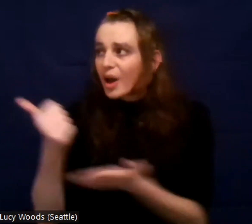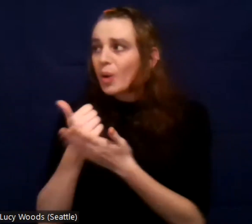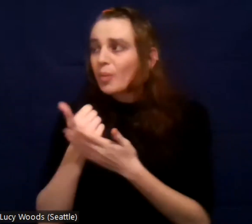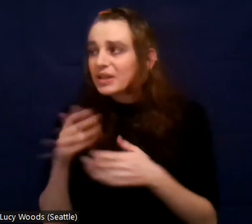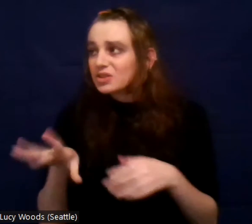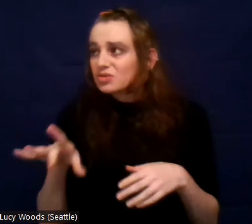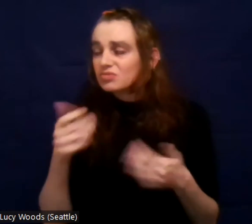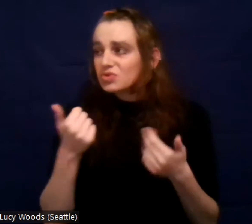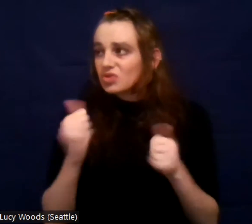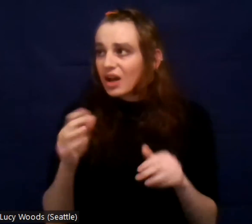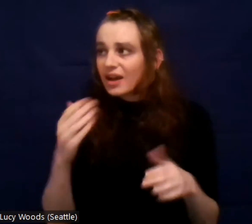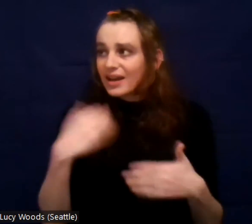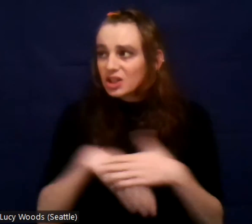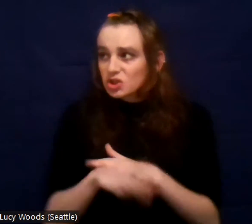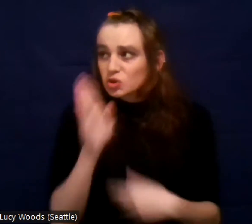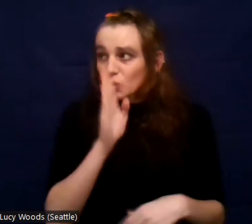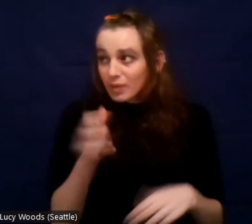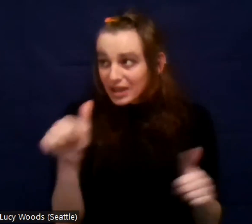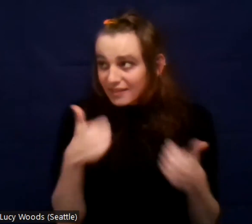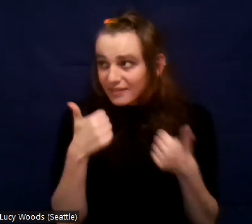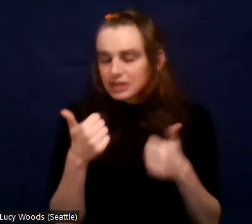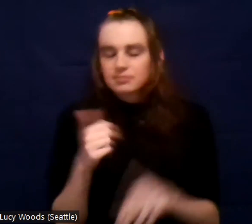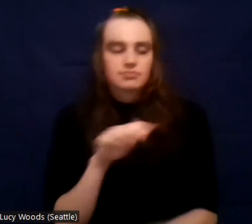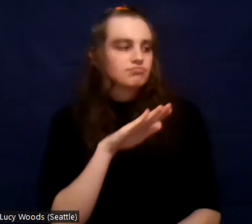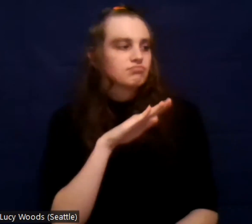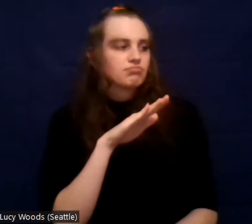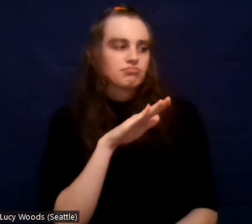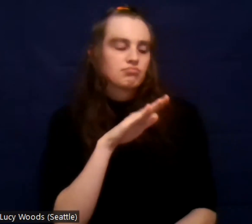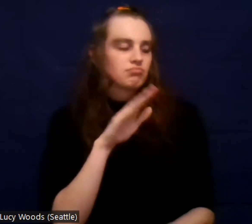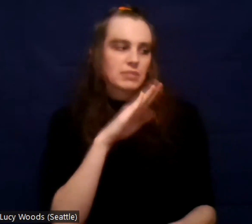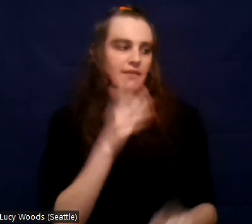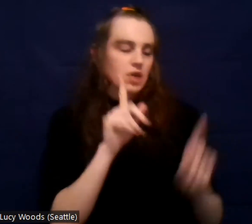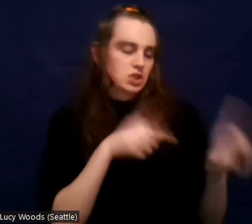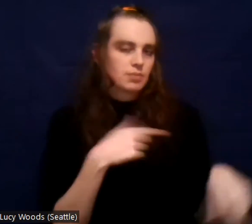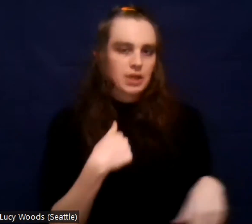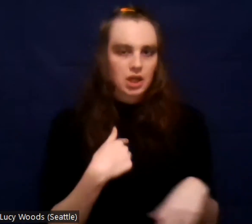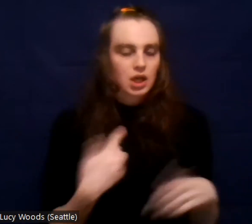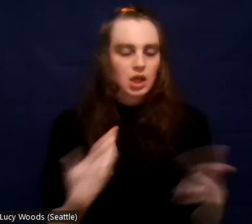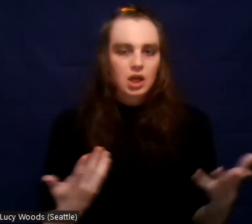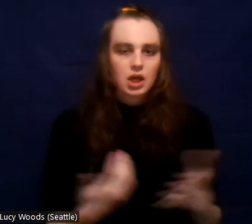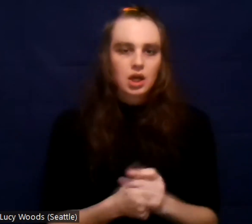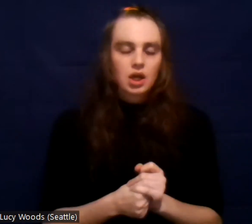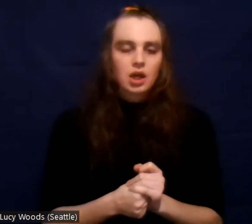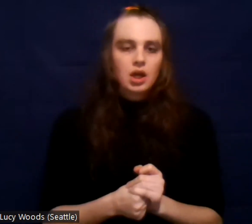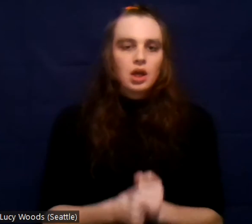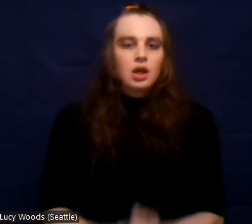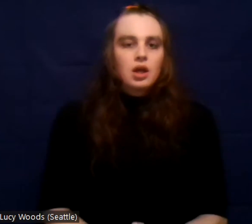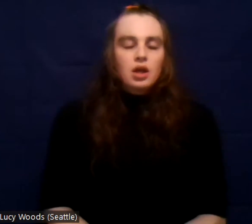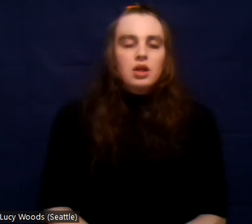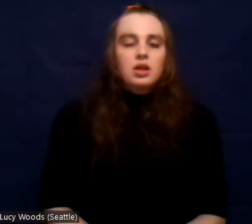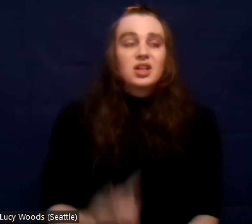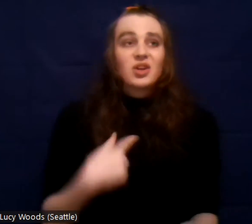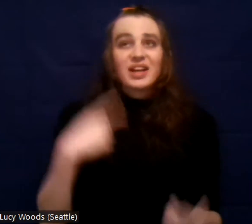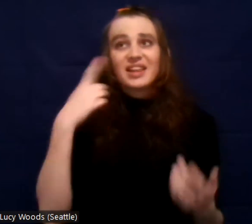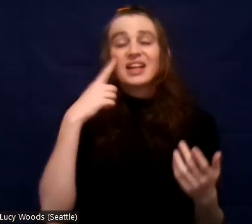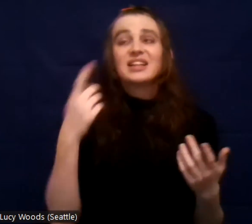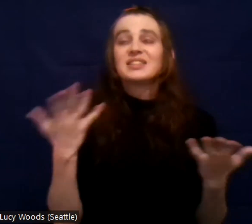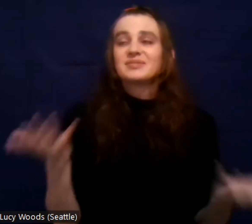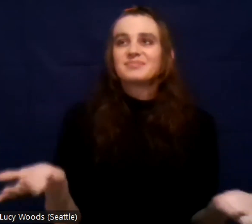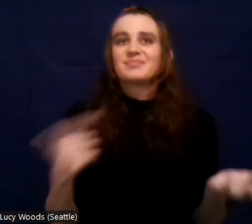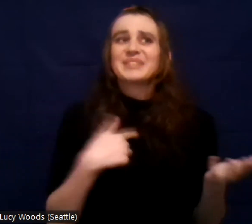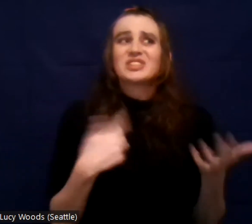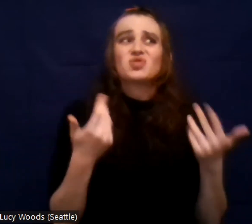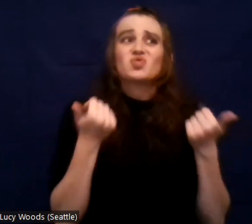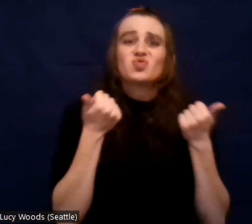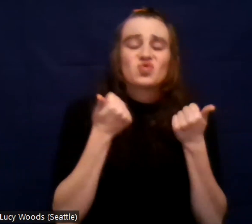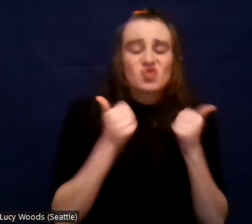And I remember thinking I'm, I'm going to do this some way, somehow I'm going to try to get sober. Um, and I got